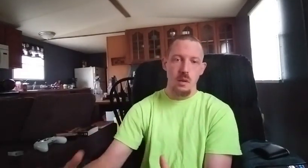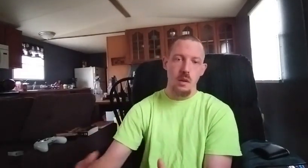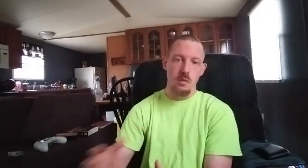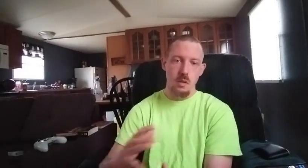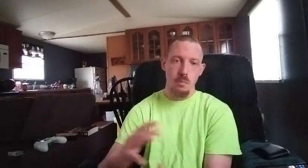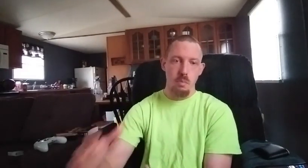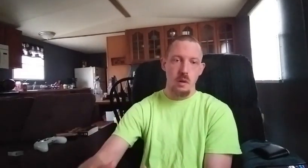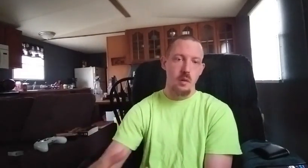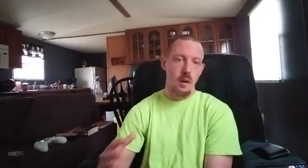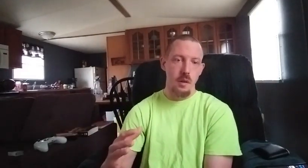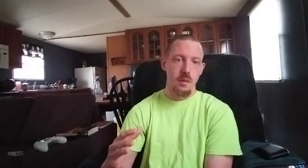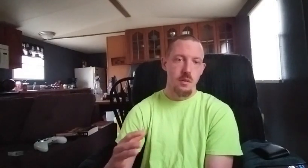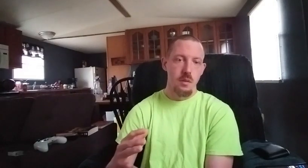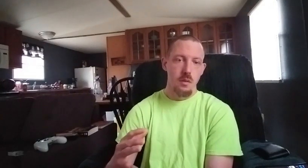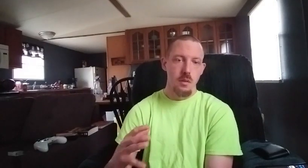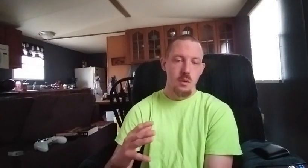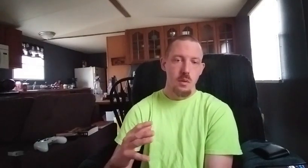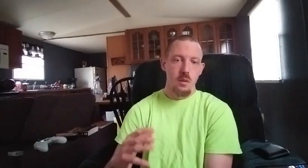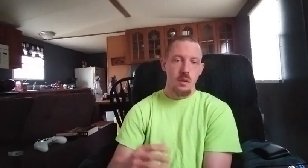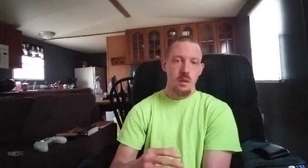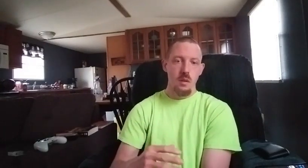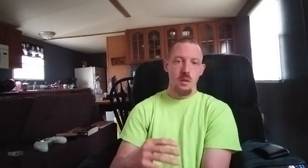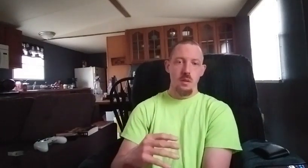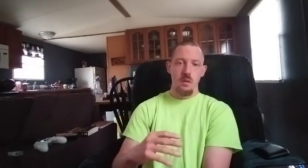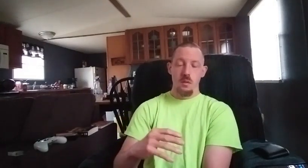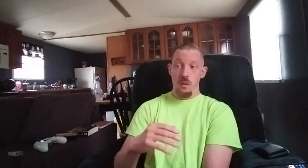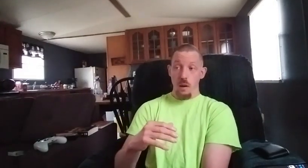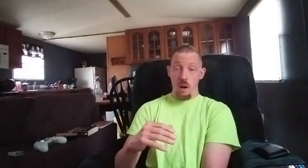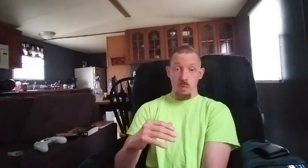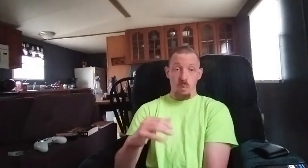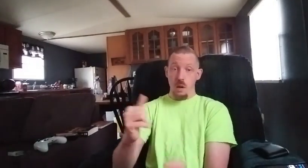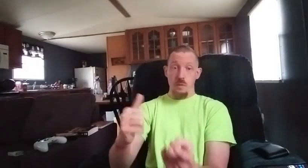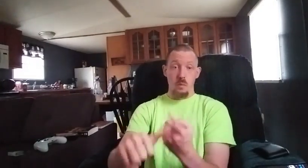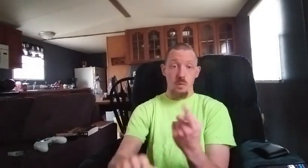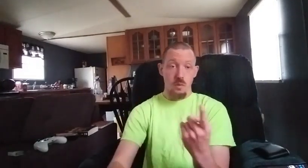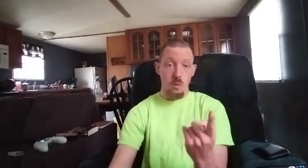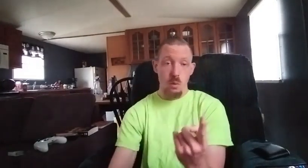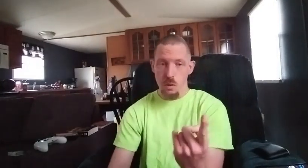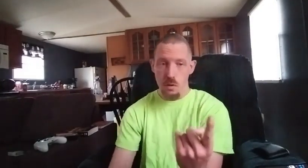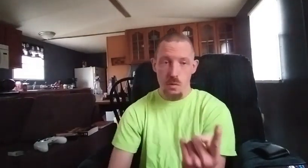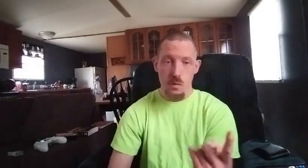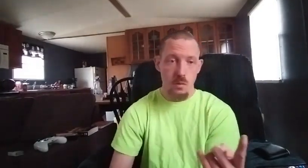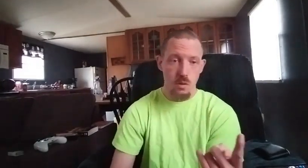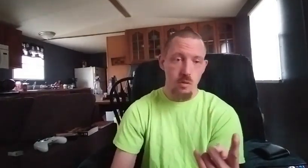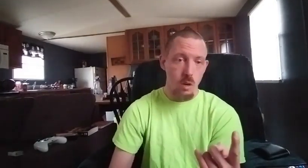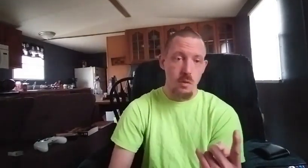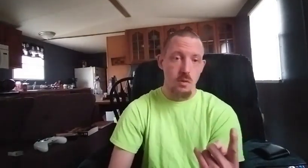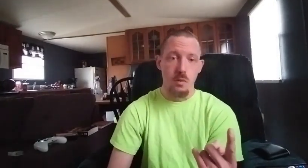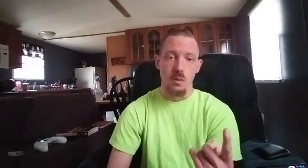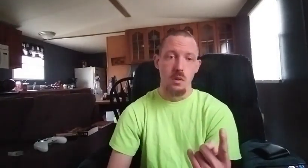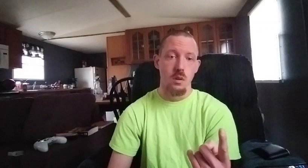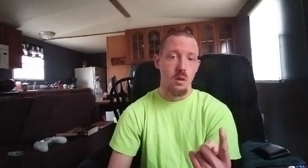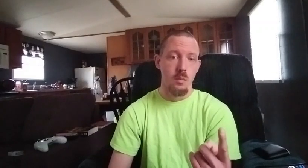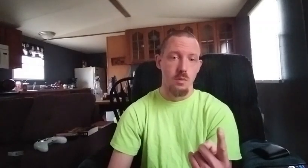day to get better at it and I've been practicing with the sword the Japanese sword almost